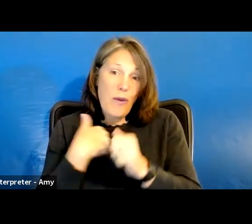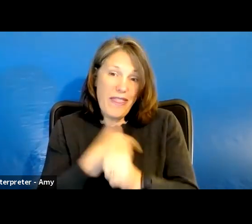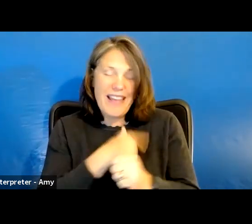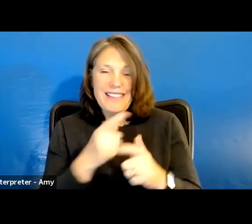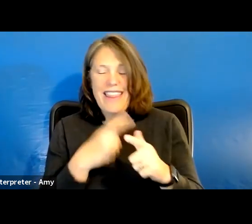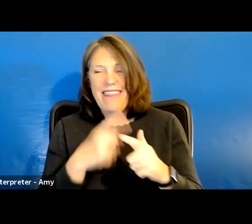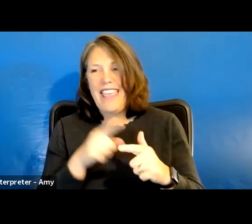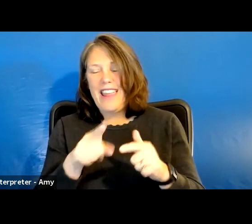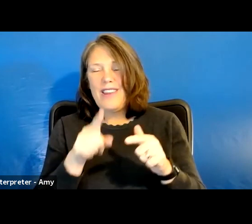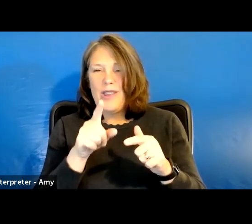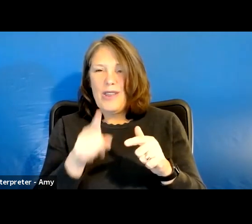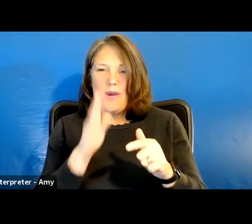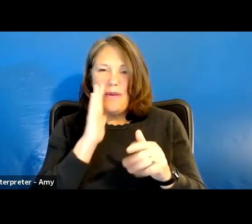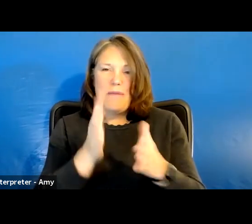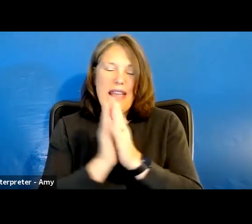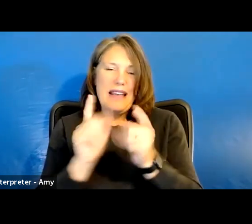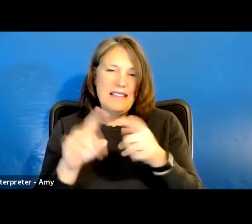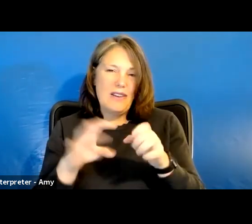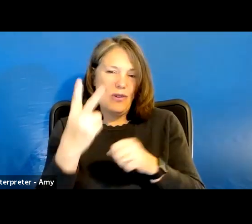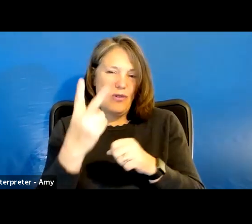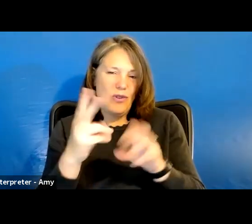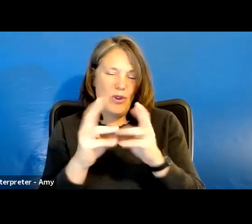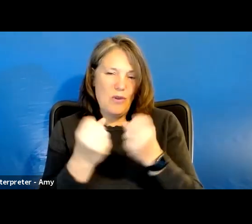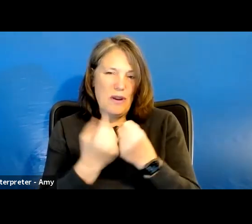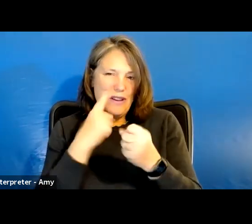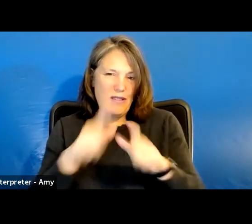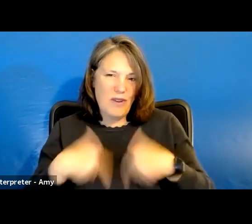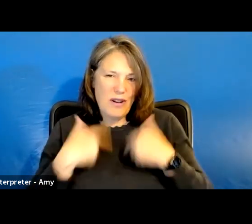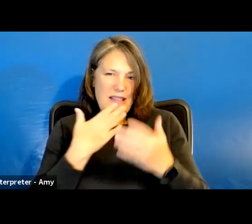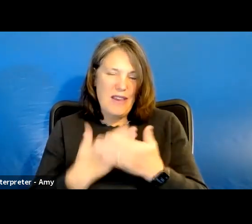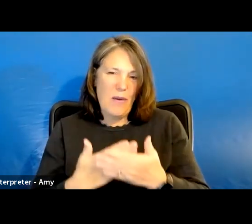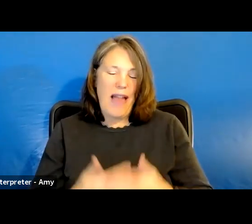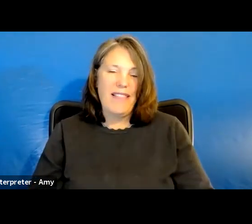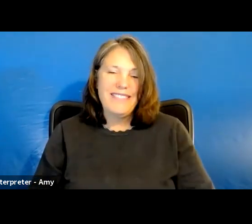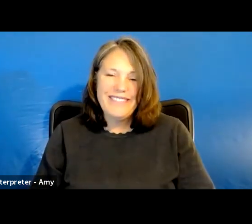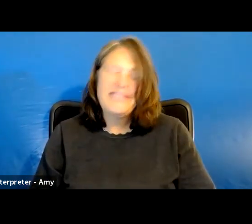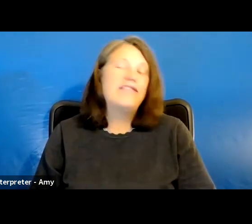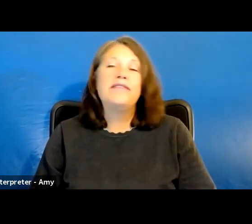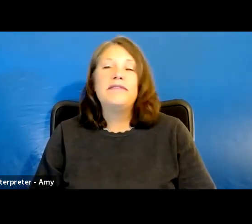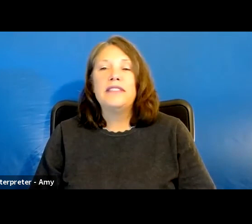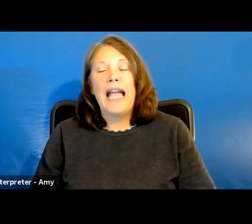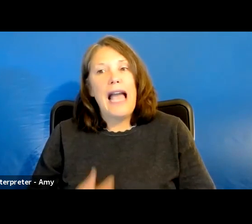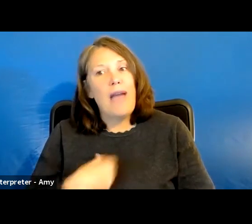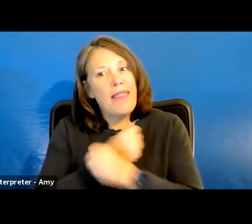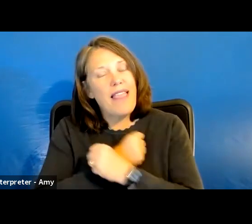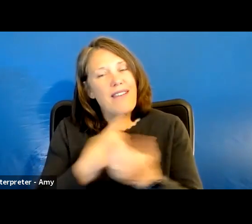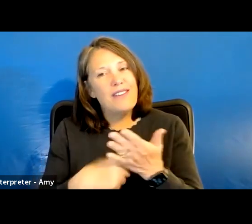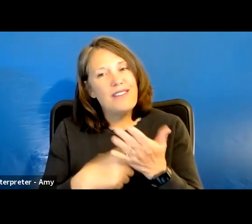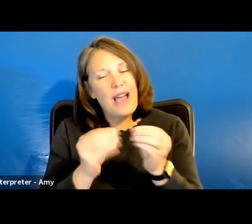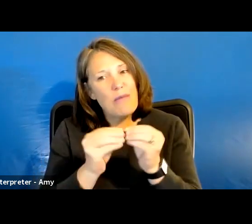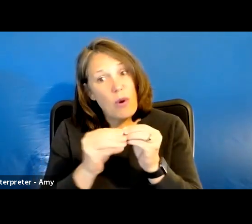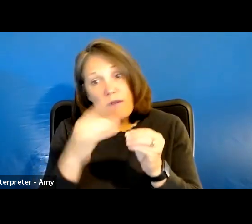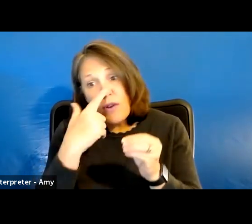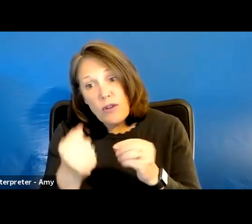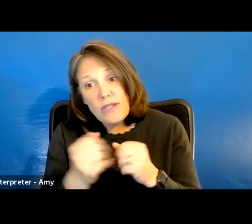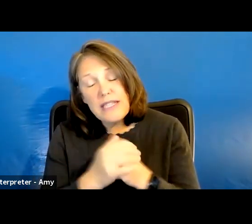then you guys are will be asked to do two workshops of living well in the community. So I'd love to talk to you more about that if that's of interest to